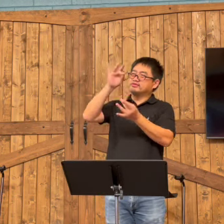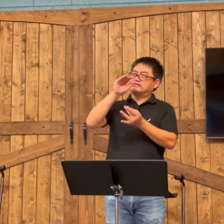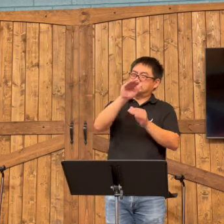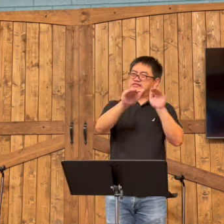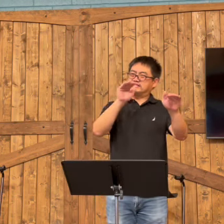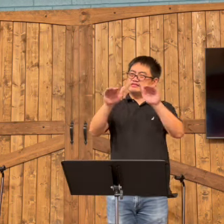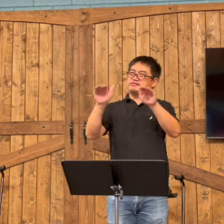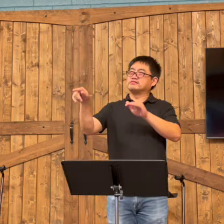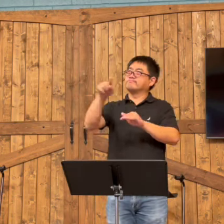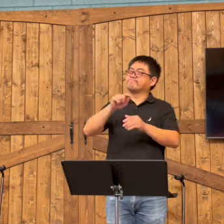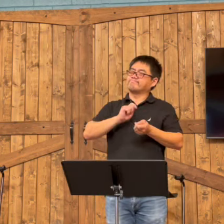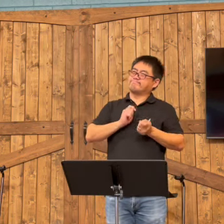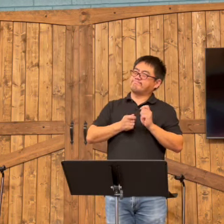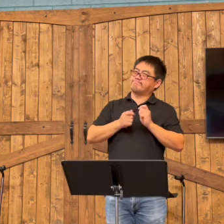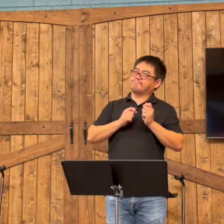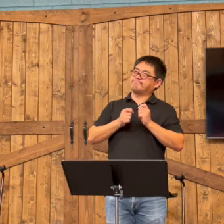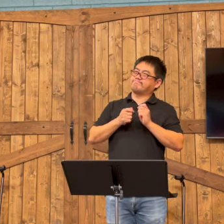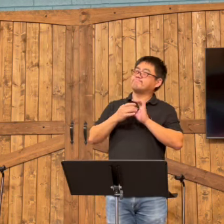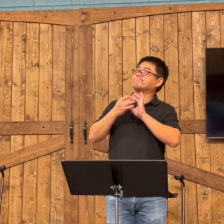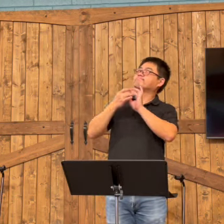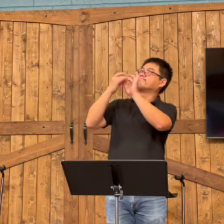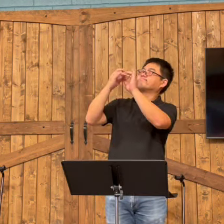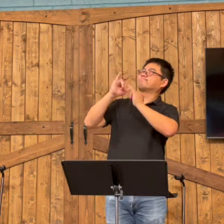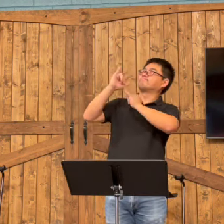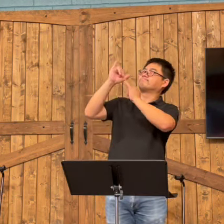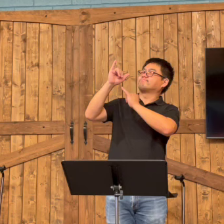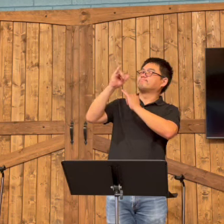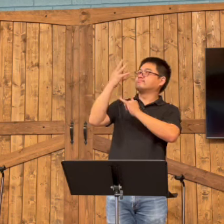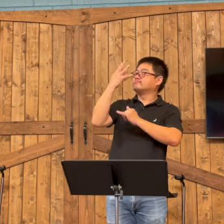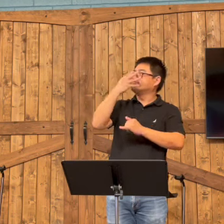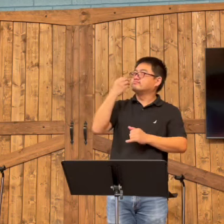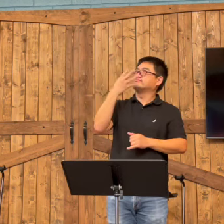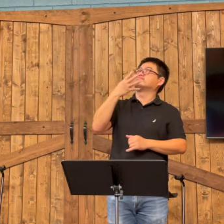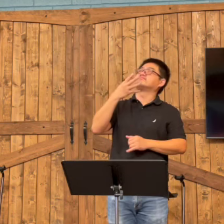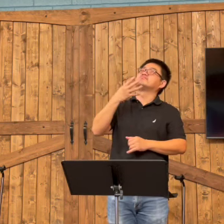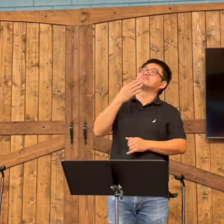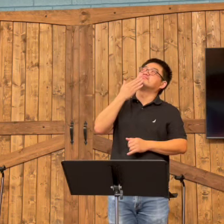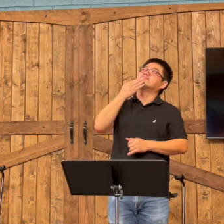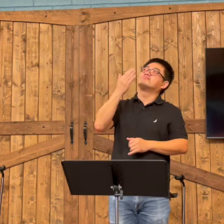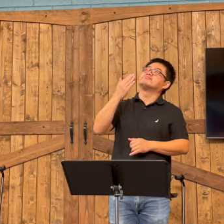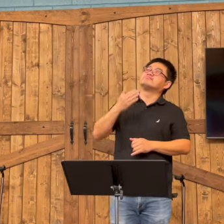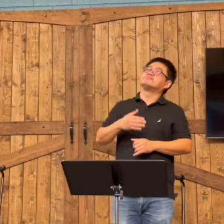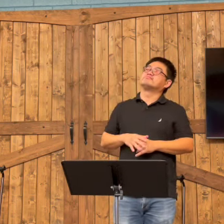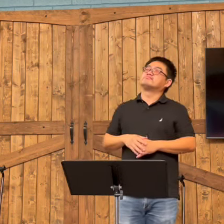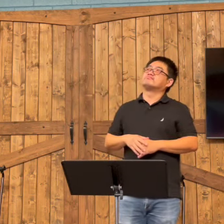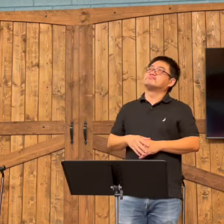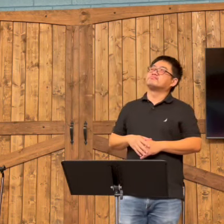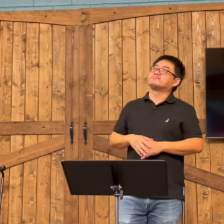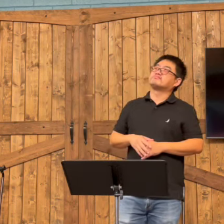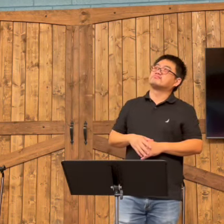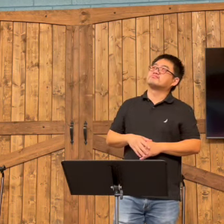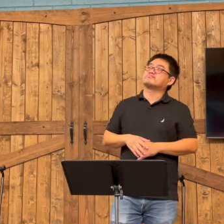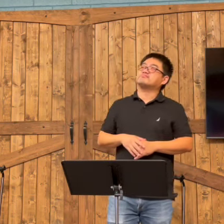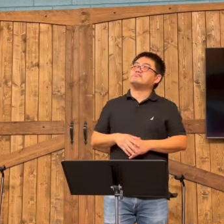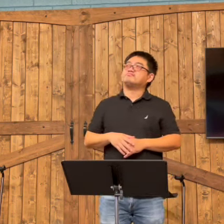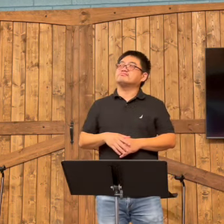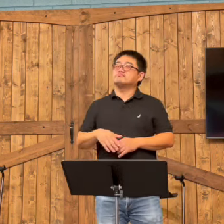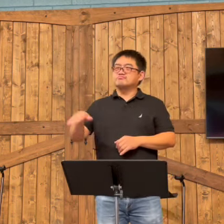We pray, please, that you would help the Holy Spirit to convict other people. This is such a beautiful thing. Thank you, Lord.